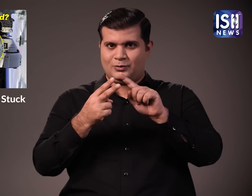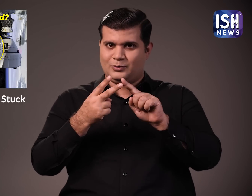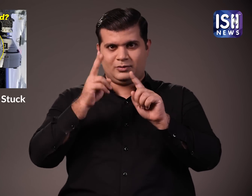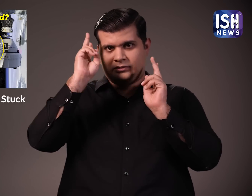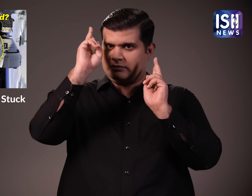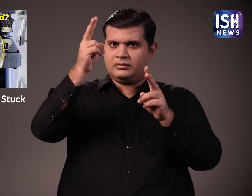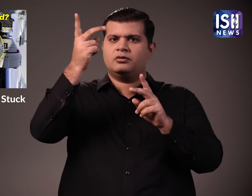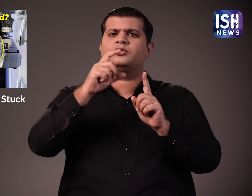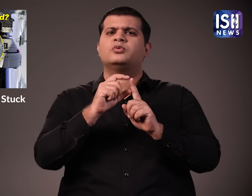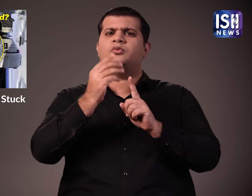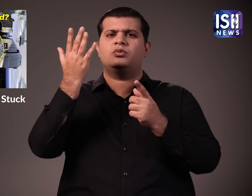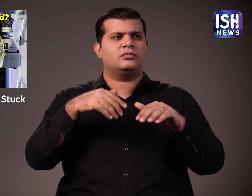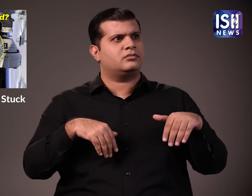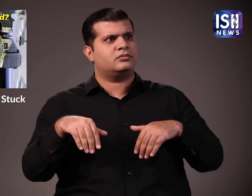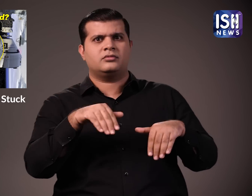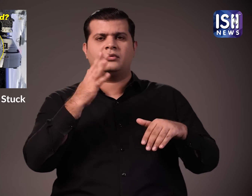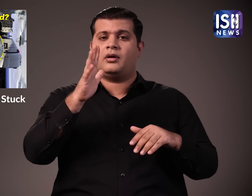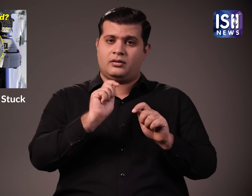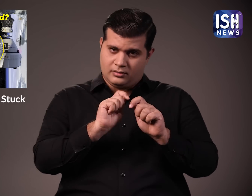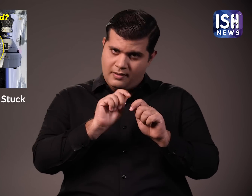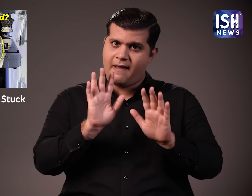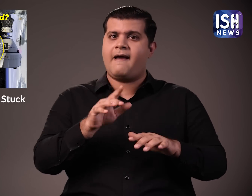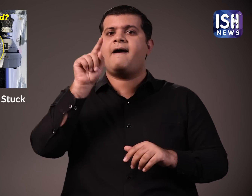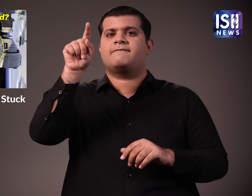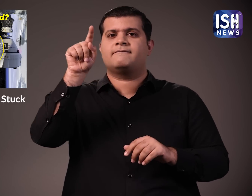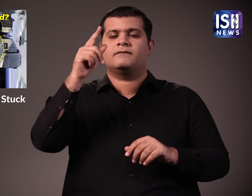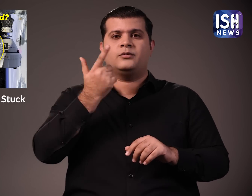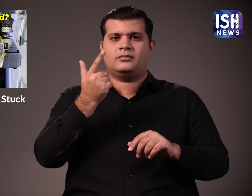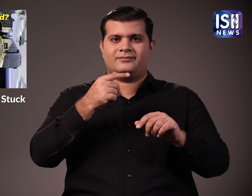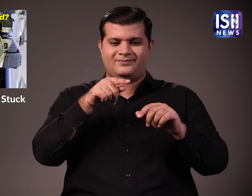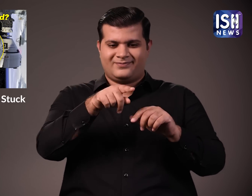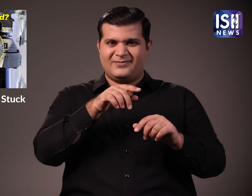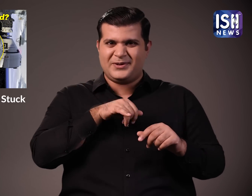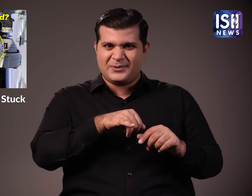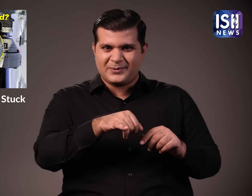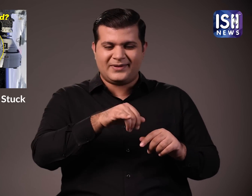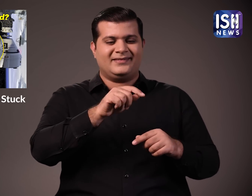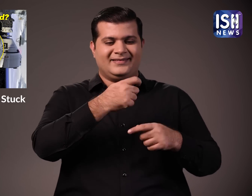have said this. So the two astronauts are over there. And what are they doing? They are working.